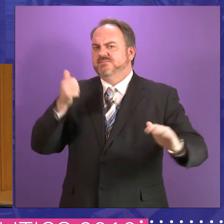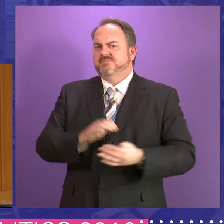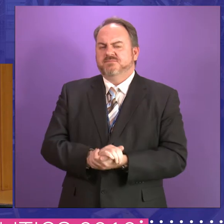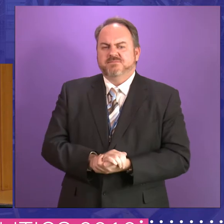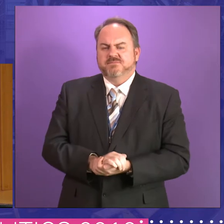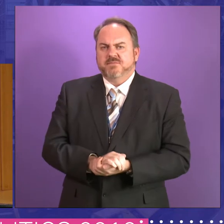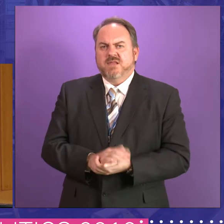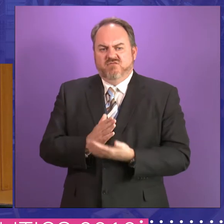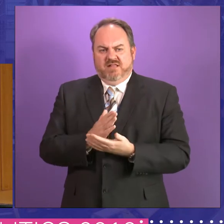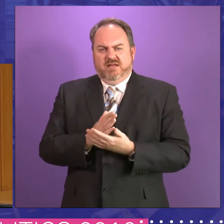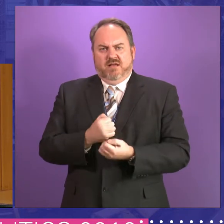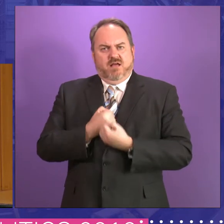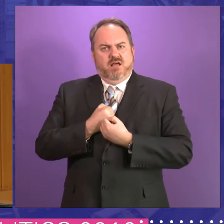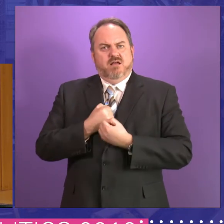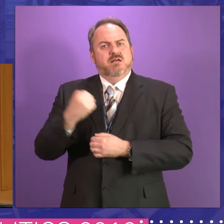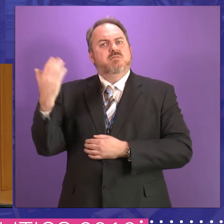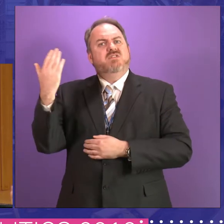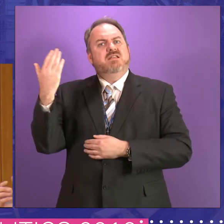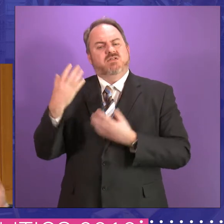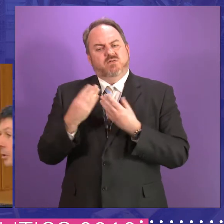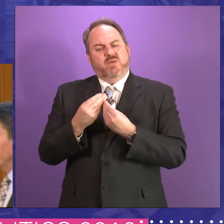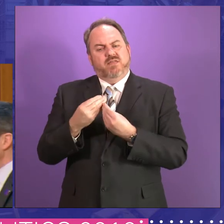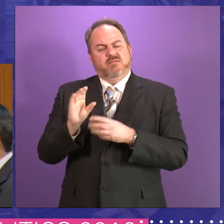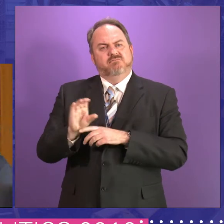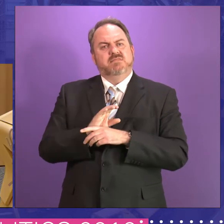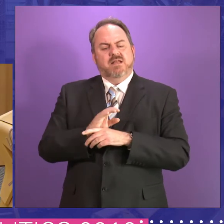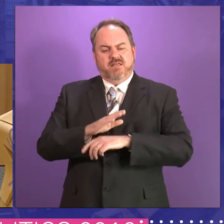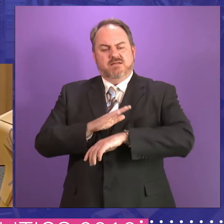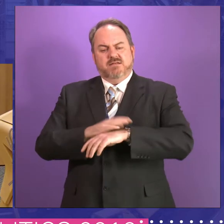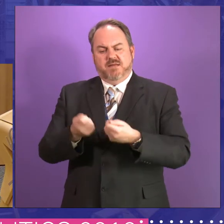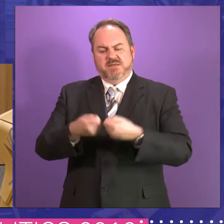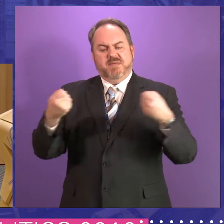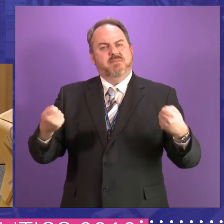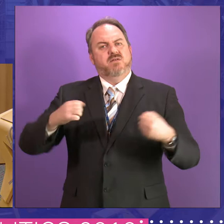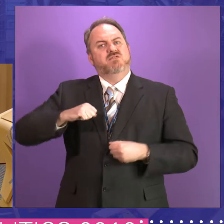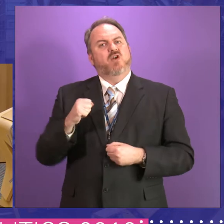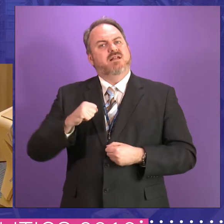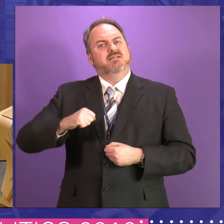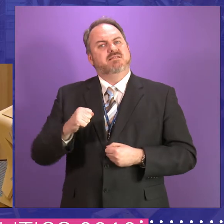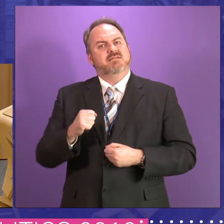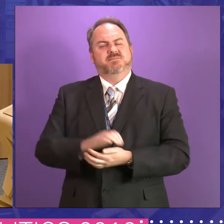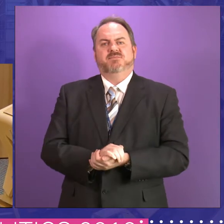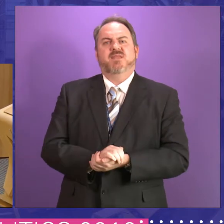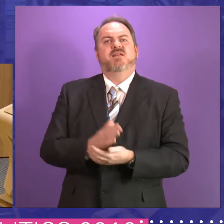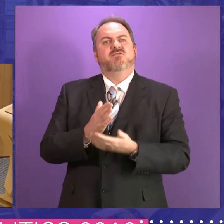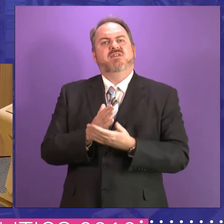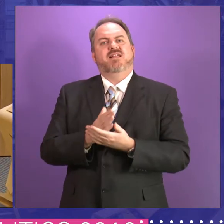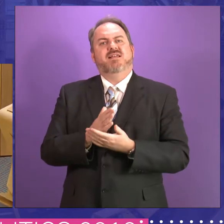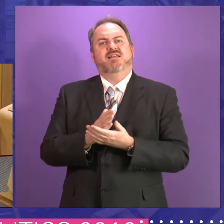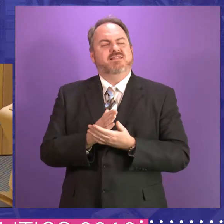presentation in conjunction with the Times of Scotland. And I'm, I can see Kenny Farquharson, I just, was looking for you, Kenny, around the audience.